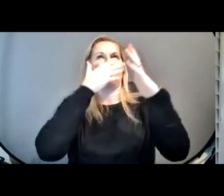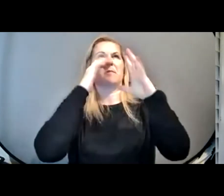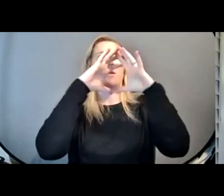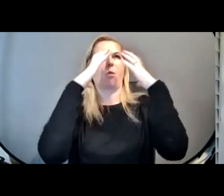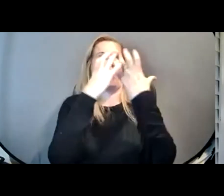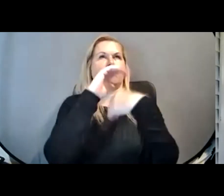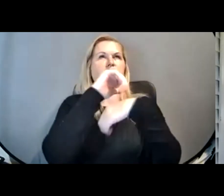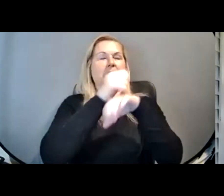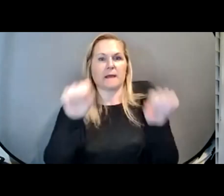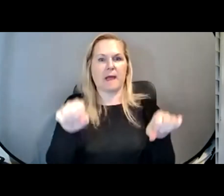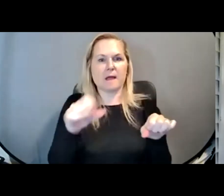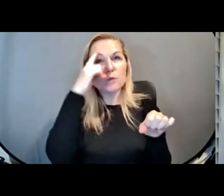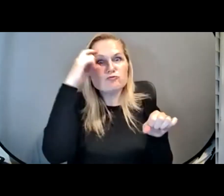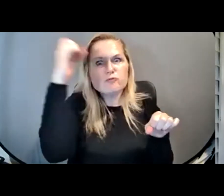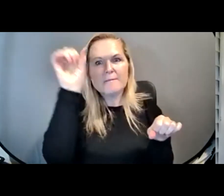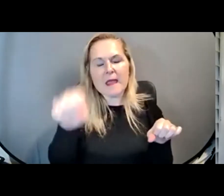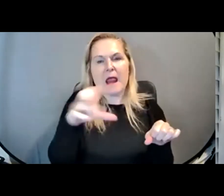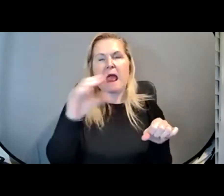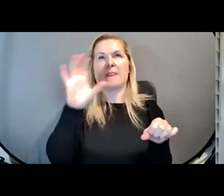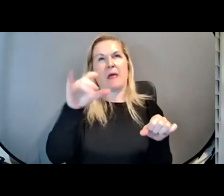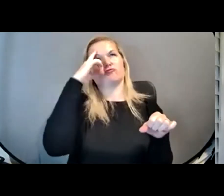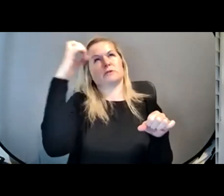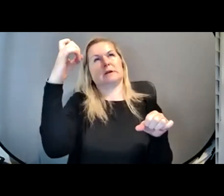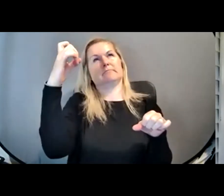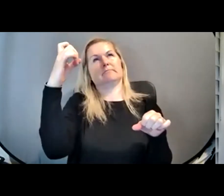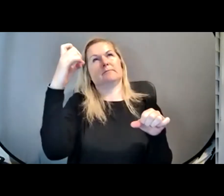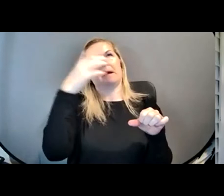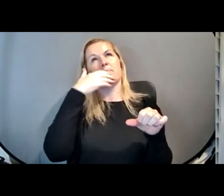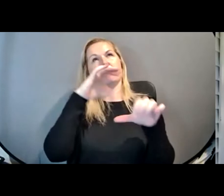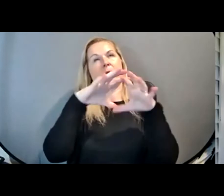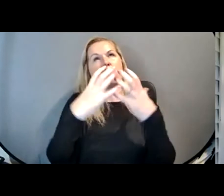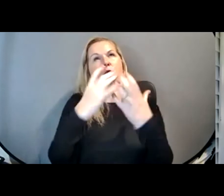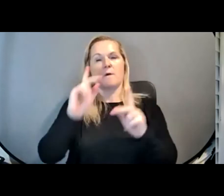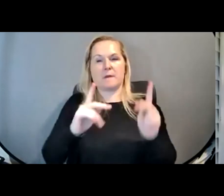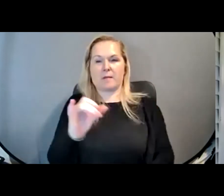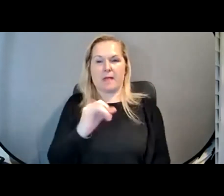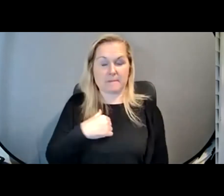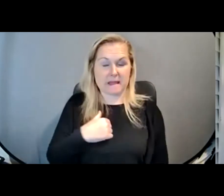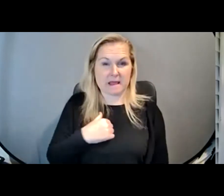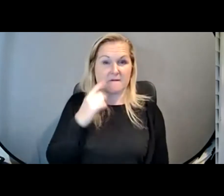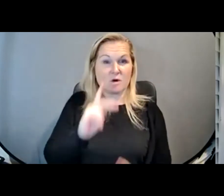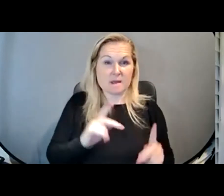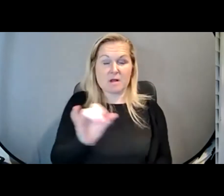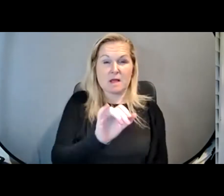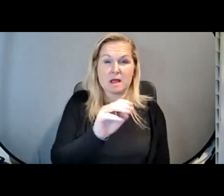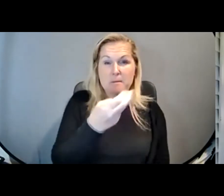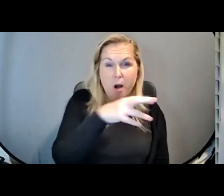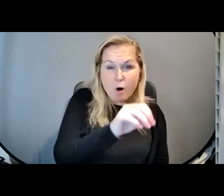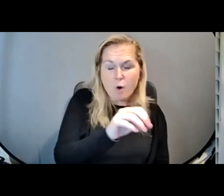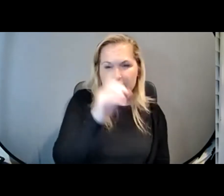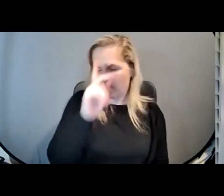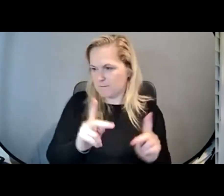And we can dream a world, a better world into reality for people like me, for people like Marco, for people who